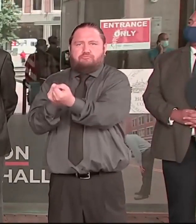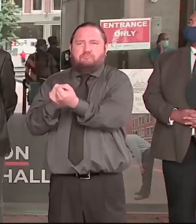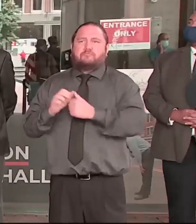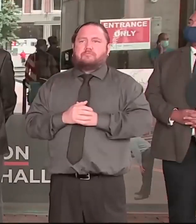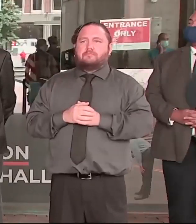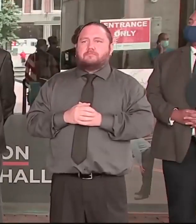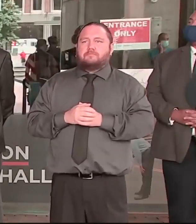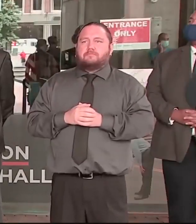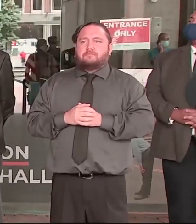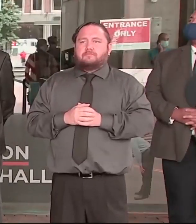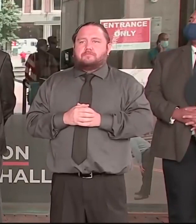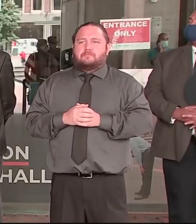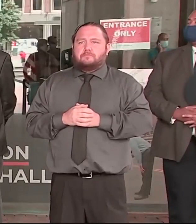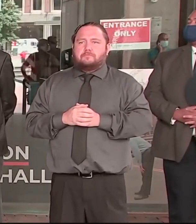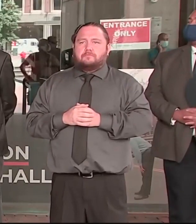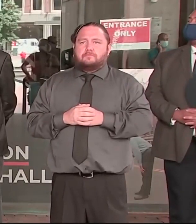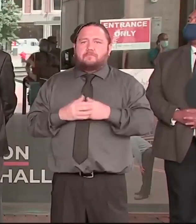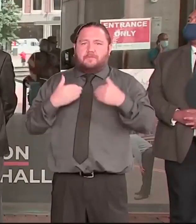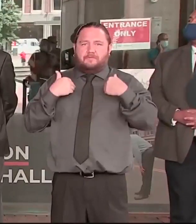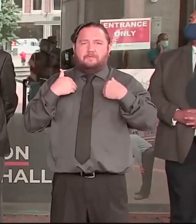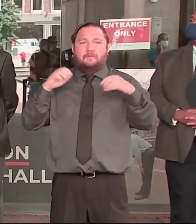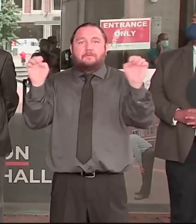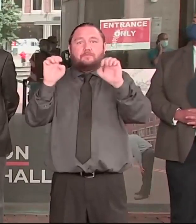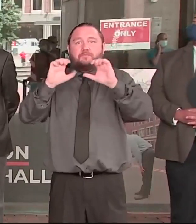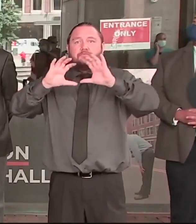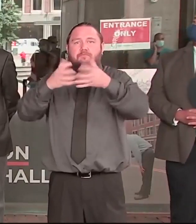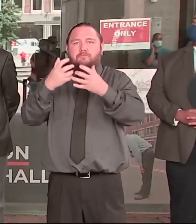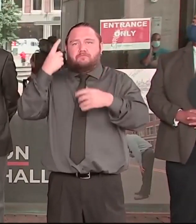Department when they respond to crisis.